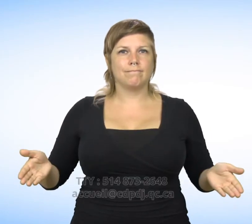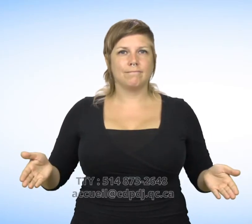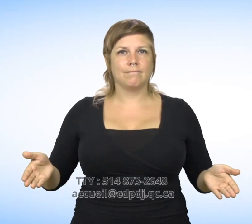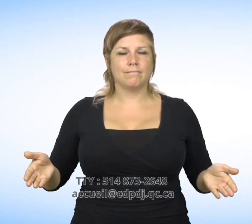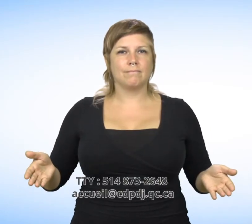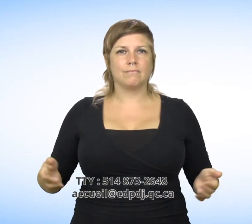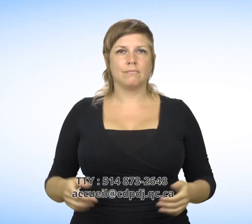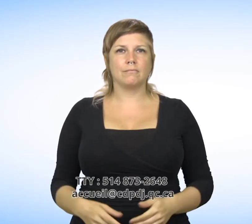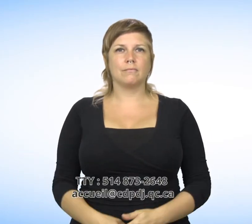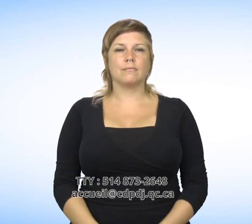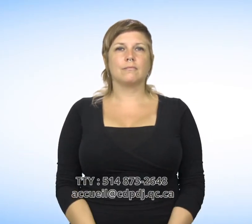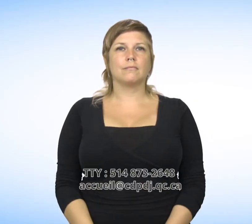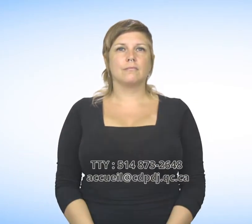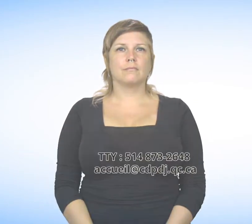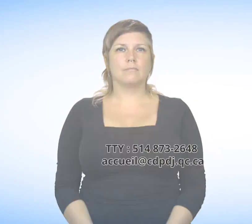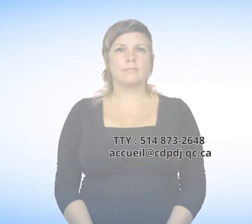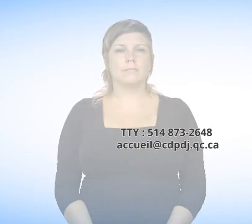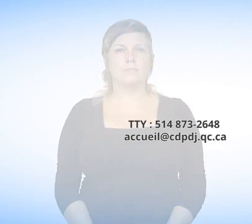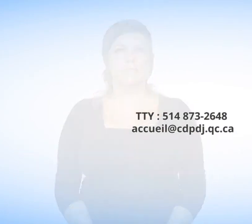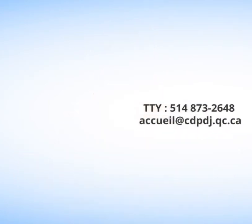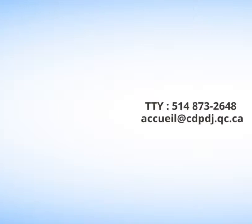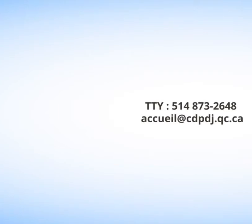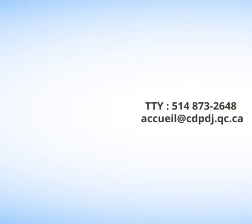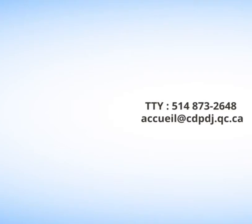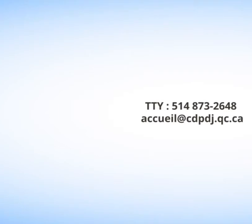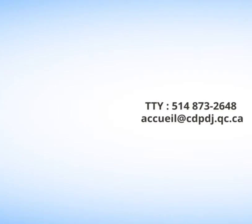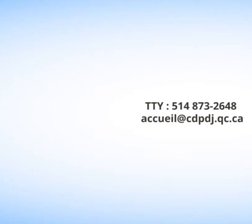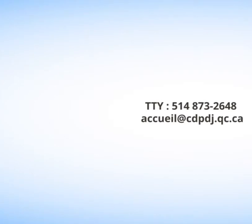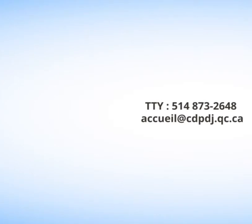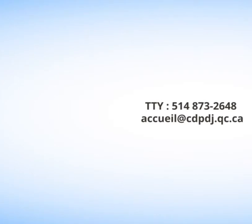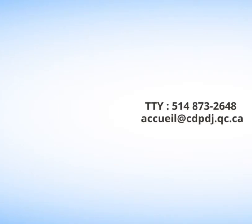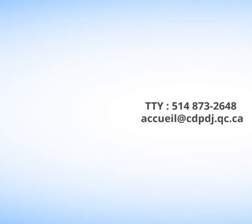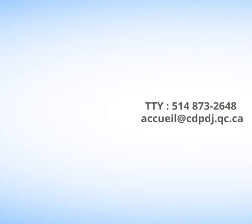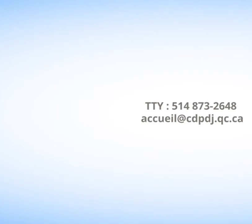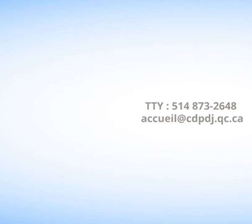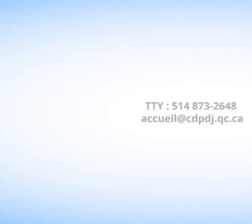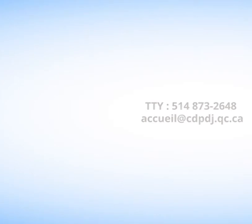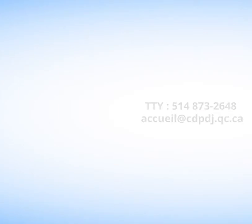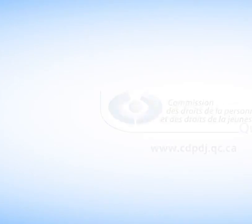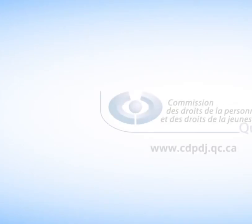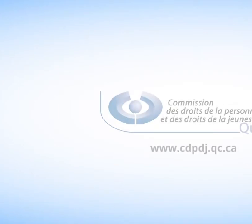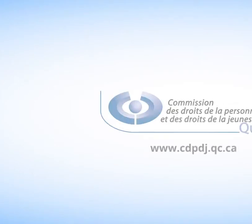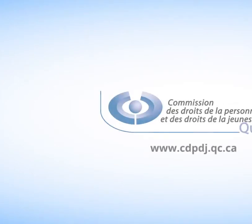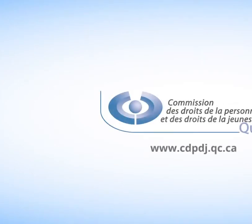514-873-2648 or by email at cdpdj